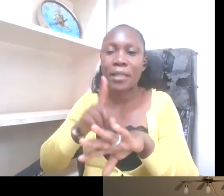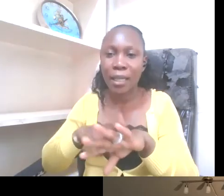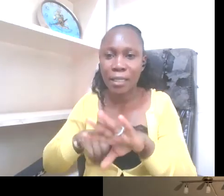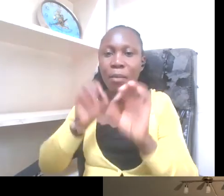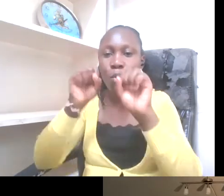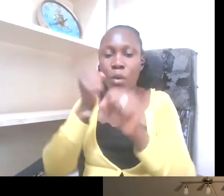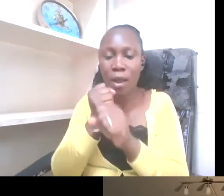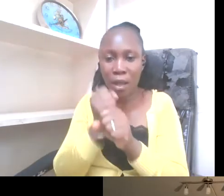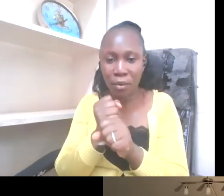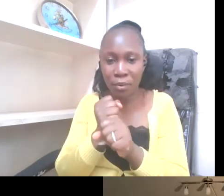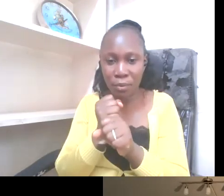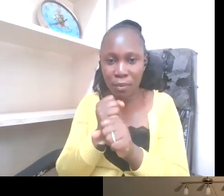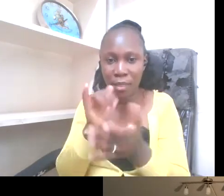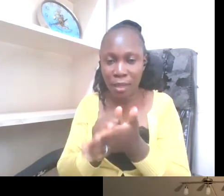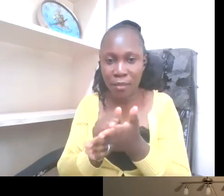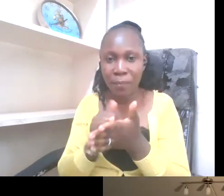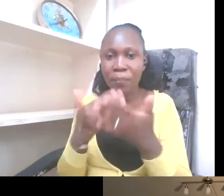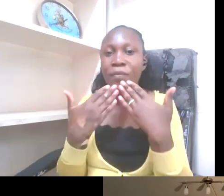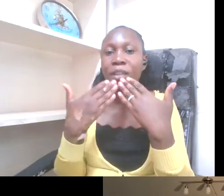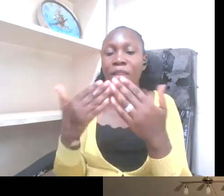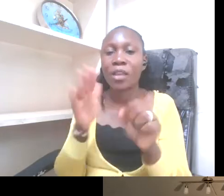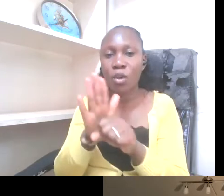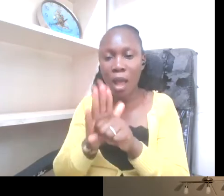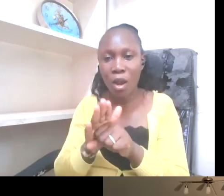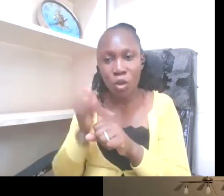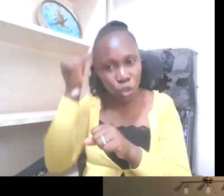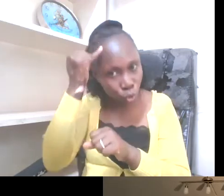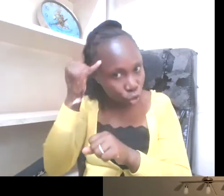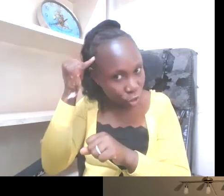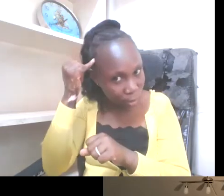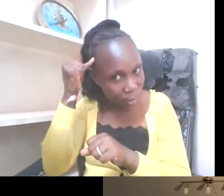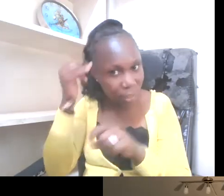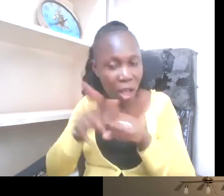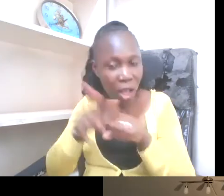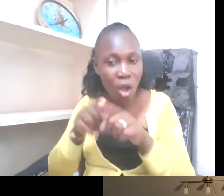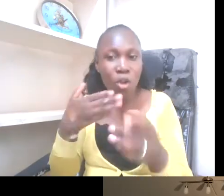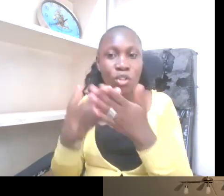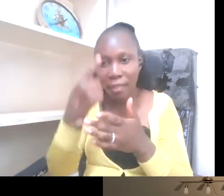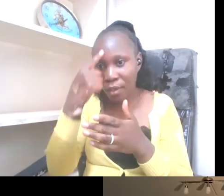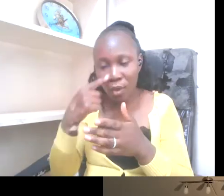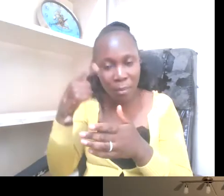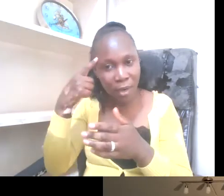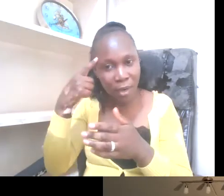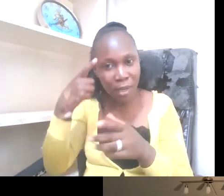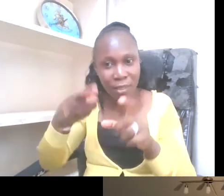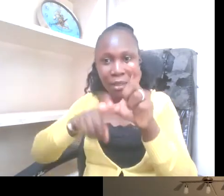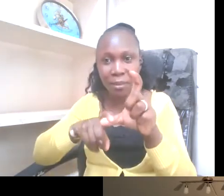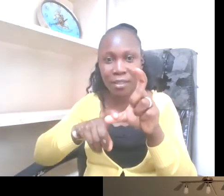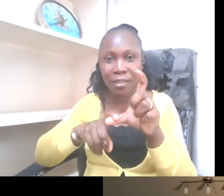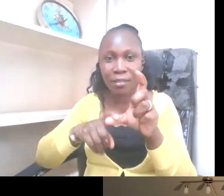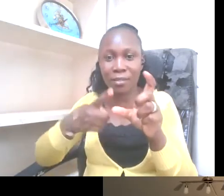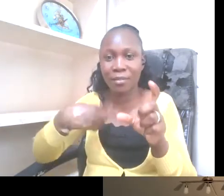Thanks very much Vangari and thank you again also Amina for joining us today. And yeah,